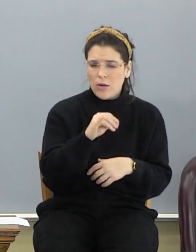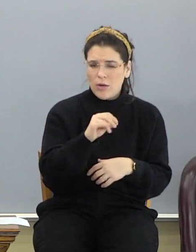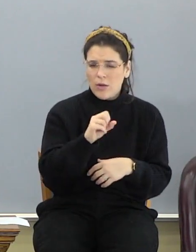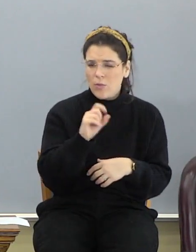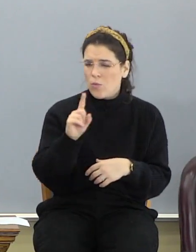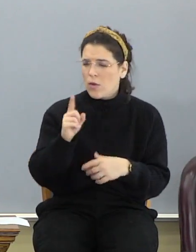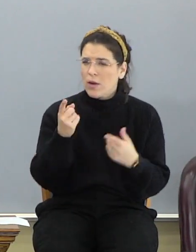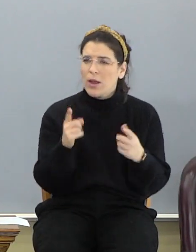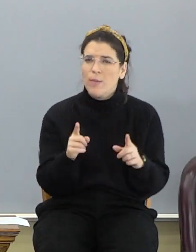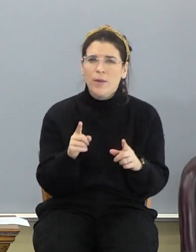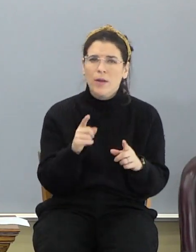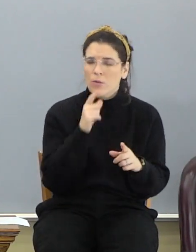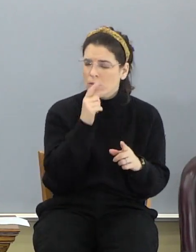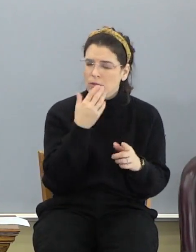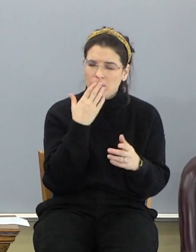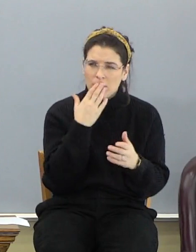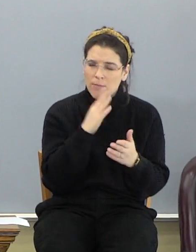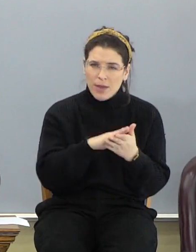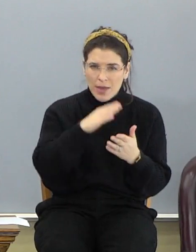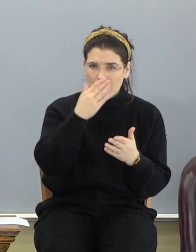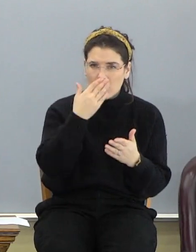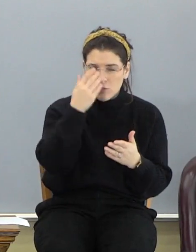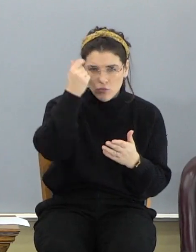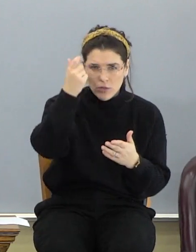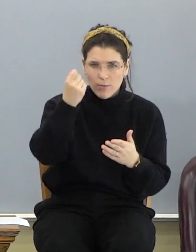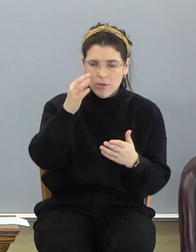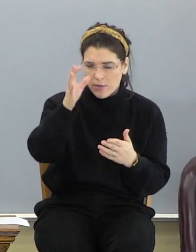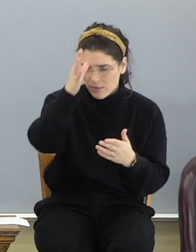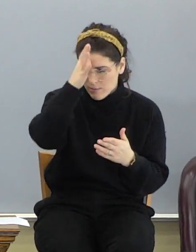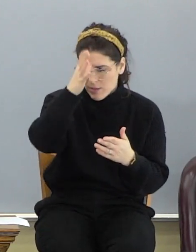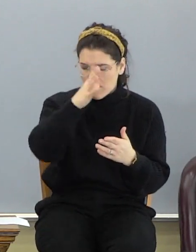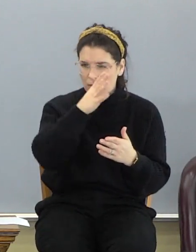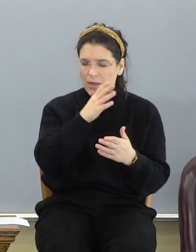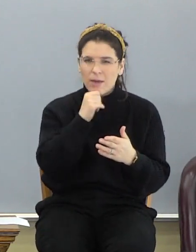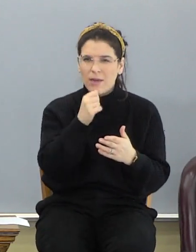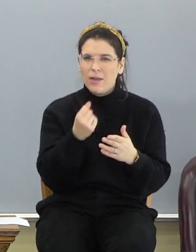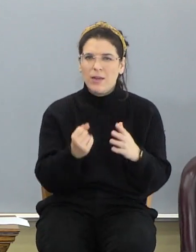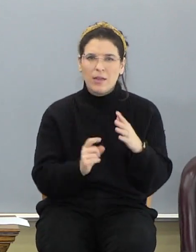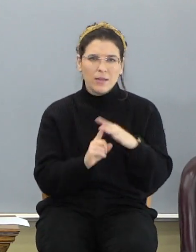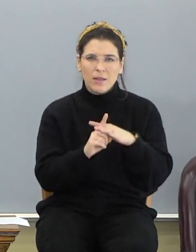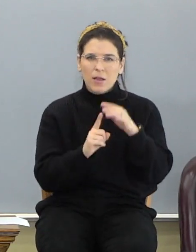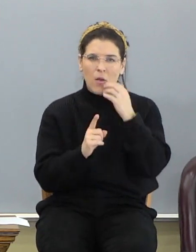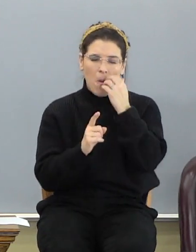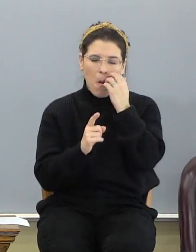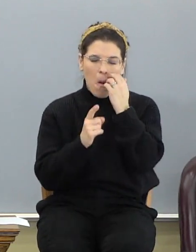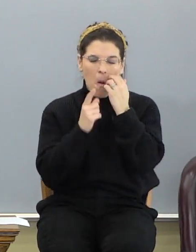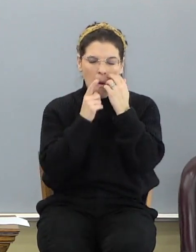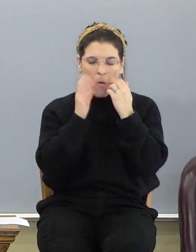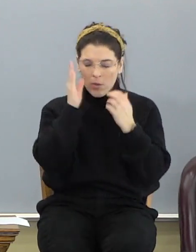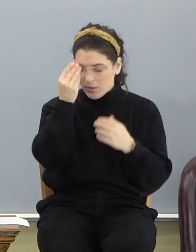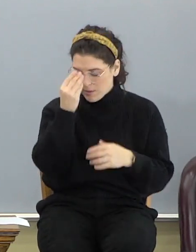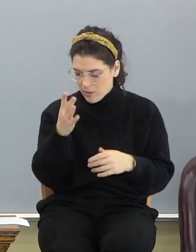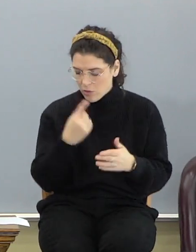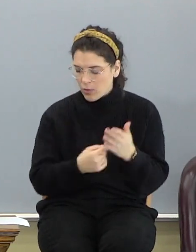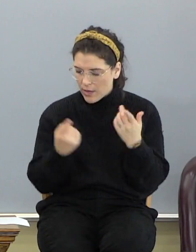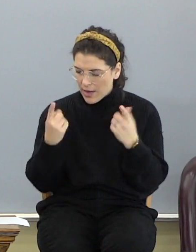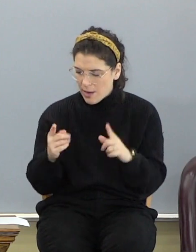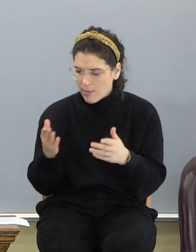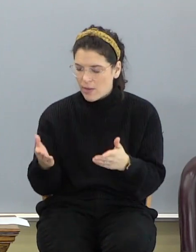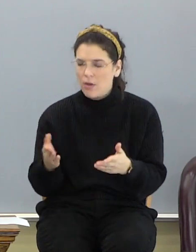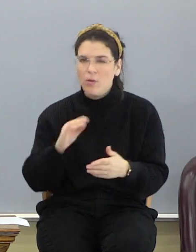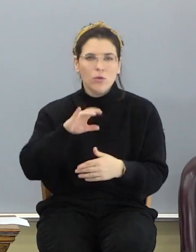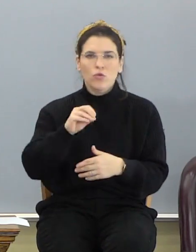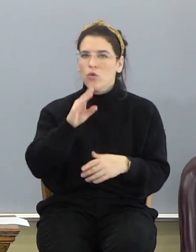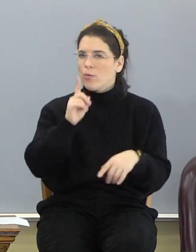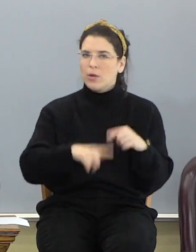He wasn't even a bad dream of his mom and dad. He didn't exist. So who's going to tell you what happened back there? Well, Job